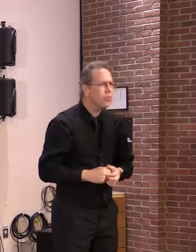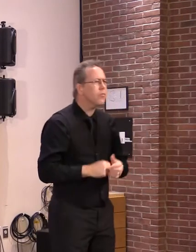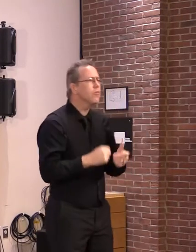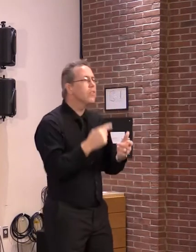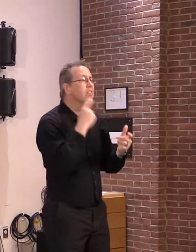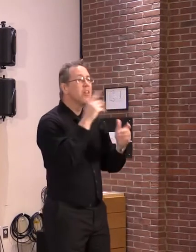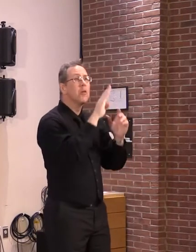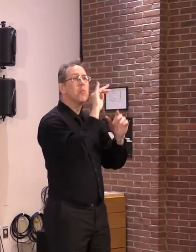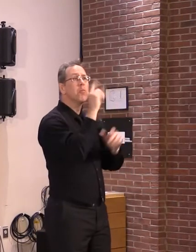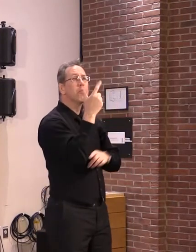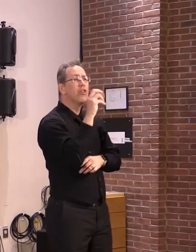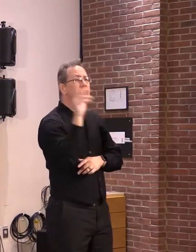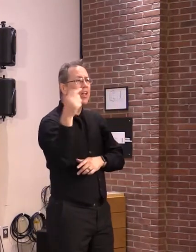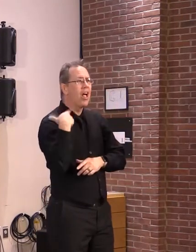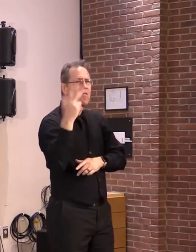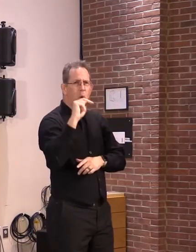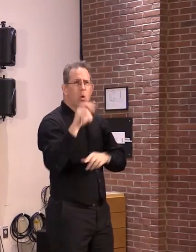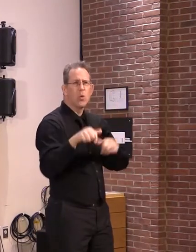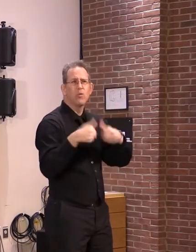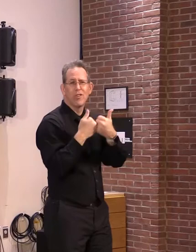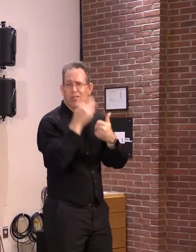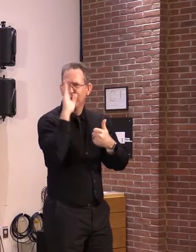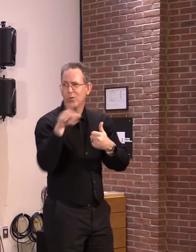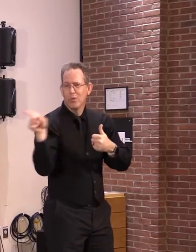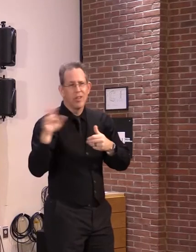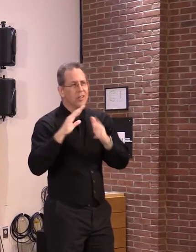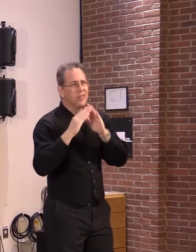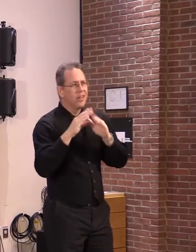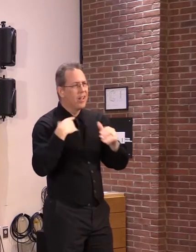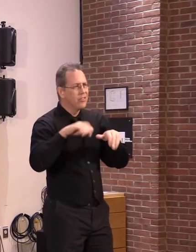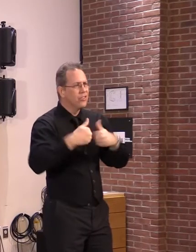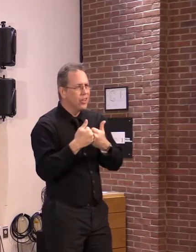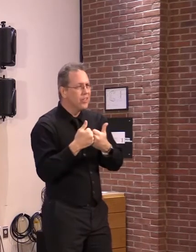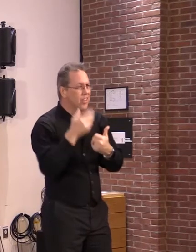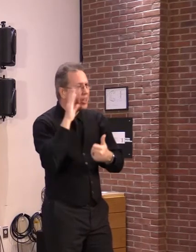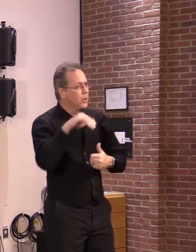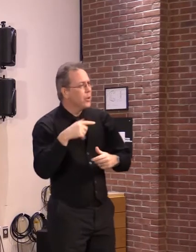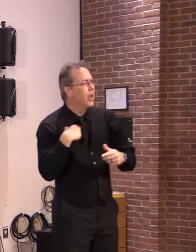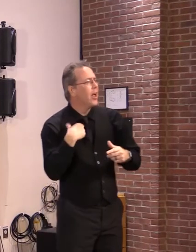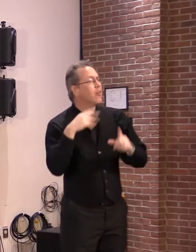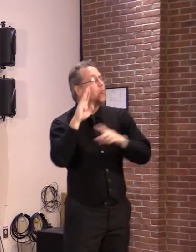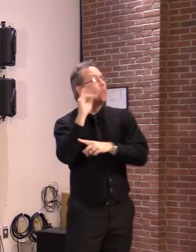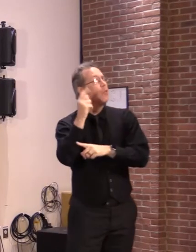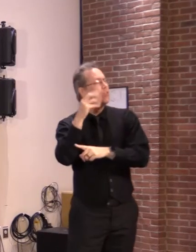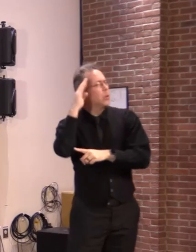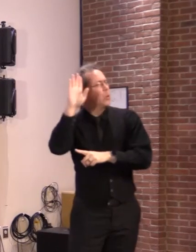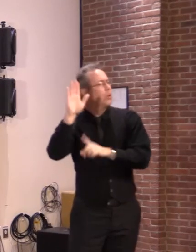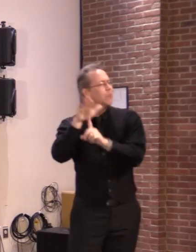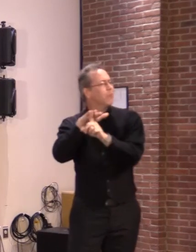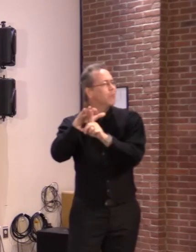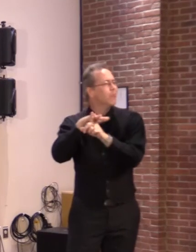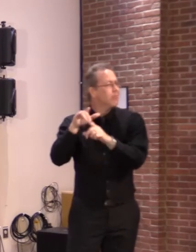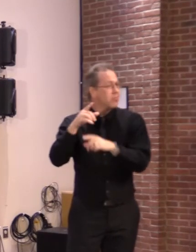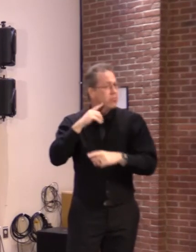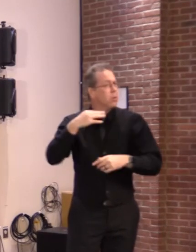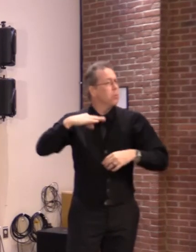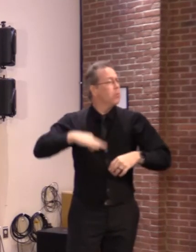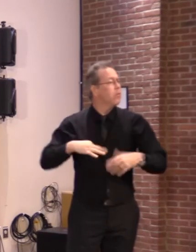housing even when Act 250 has nothing to do with it. And I think Burlington benefits from multiple